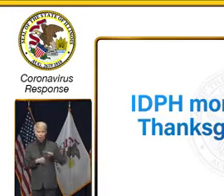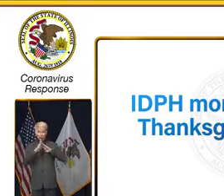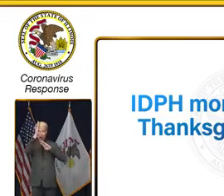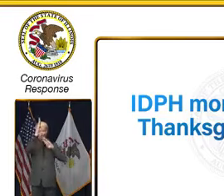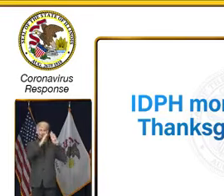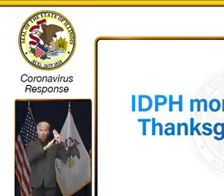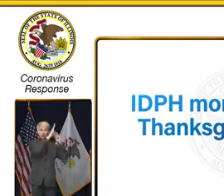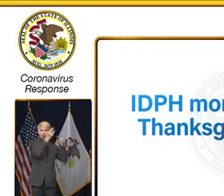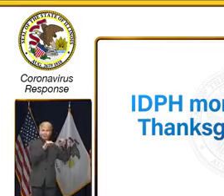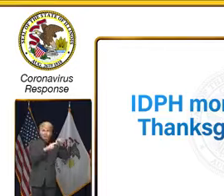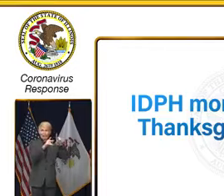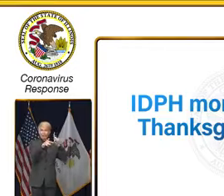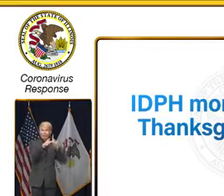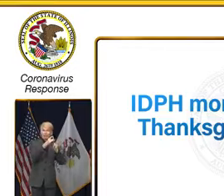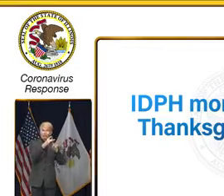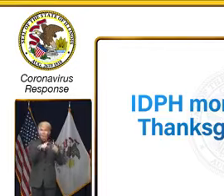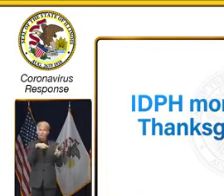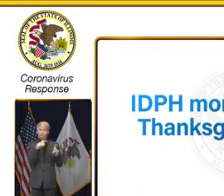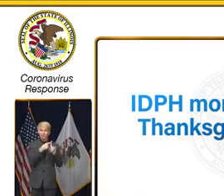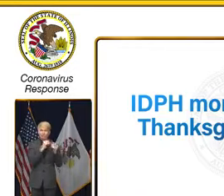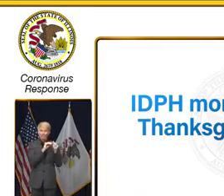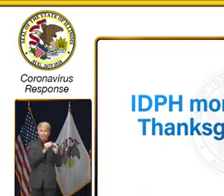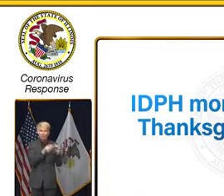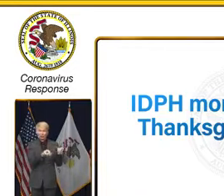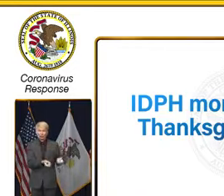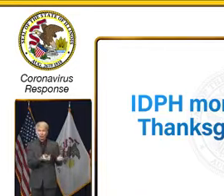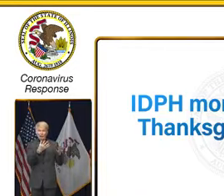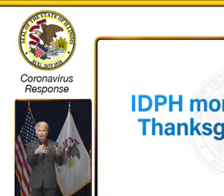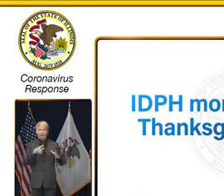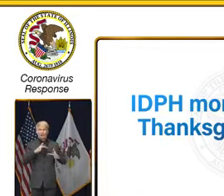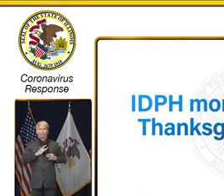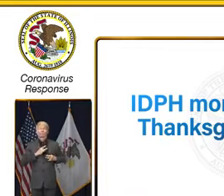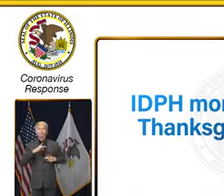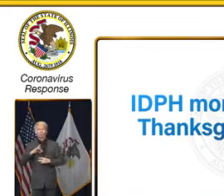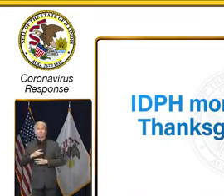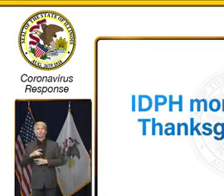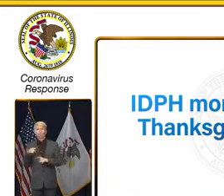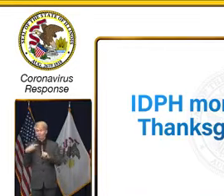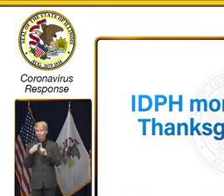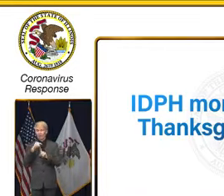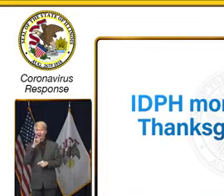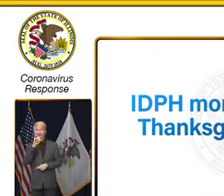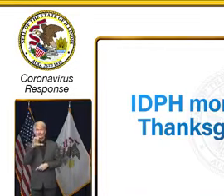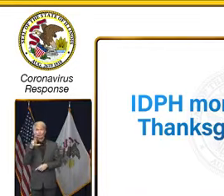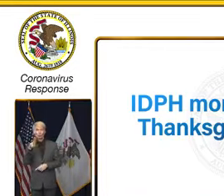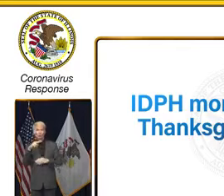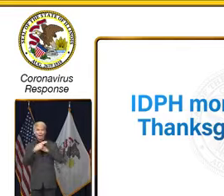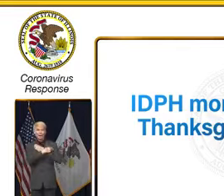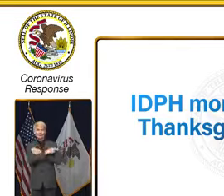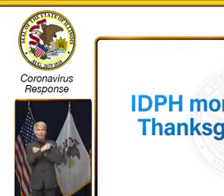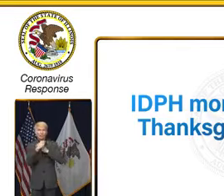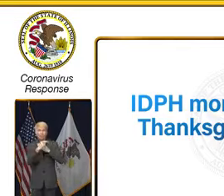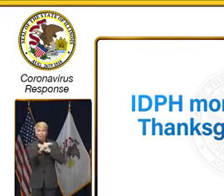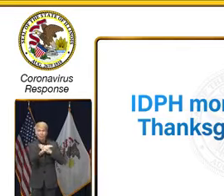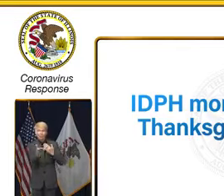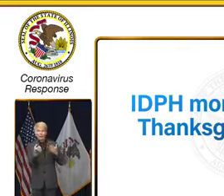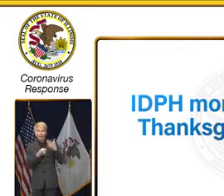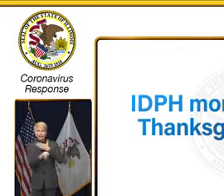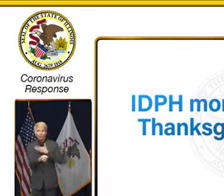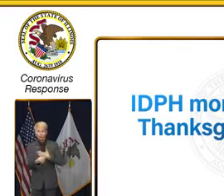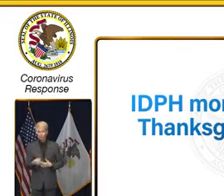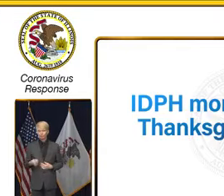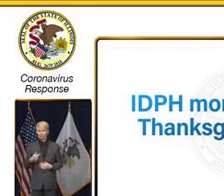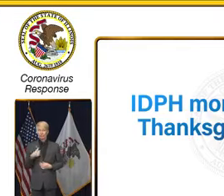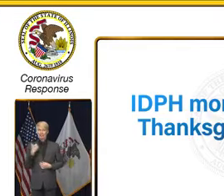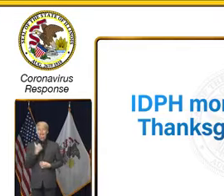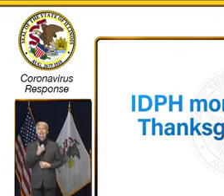our positivity rate, our hospitalizations, and ICU admissions. My prayer, our